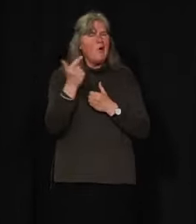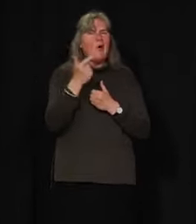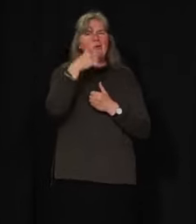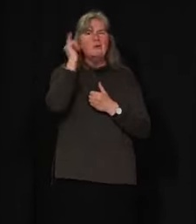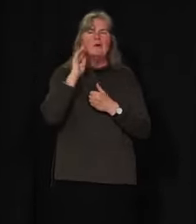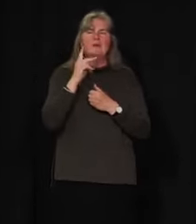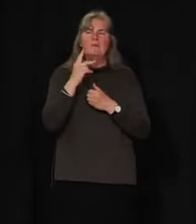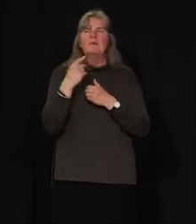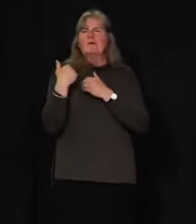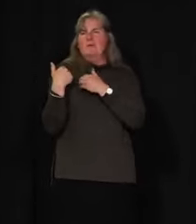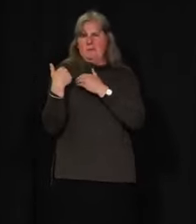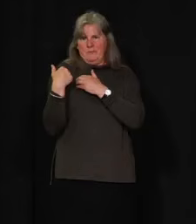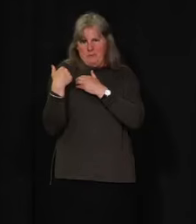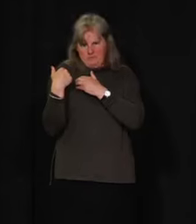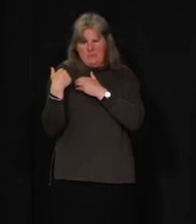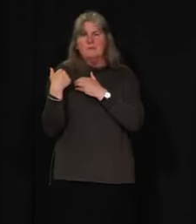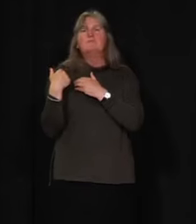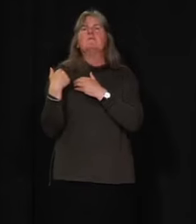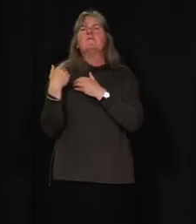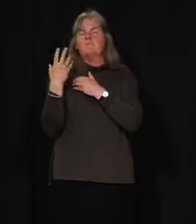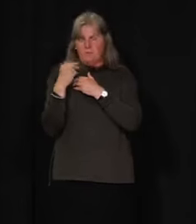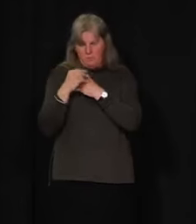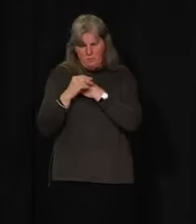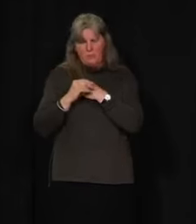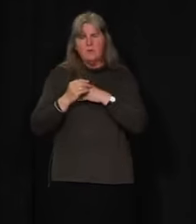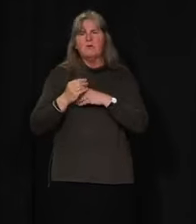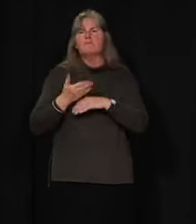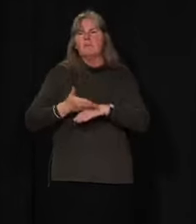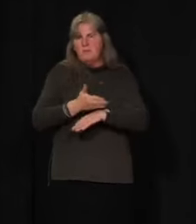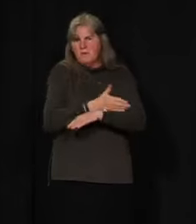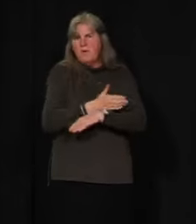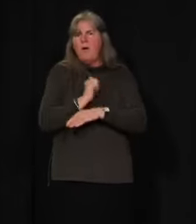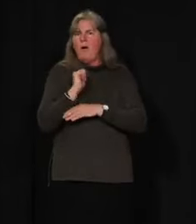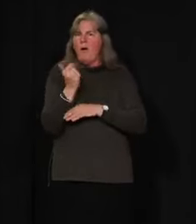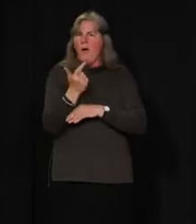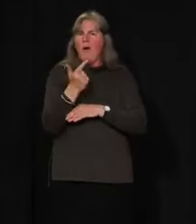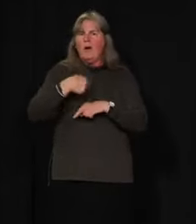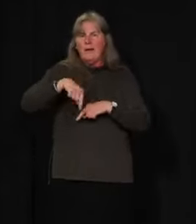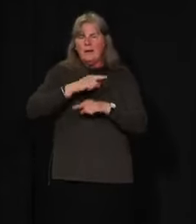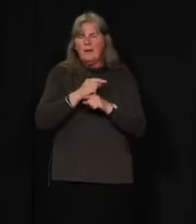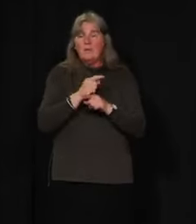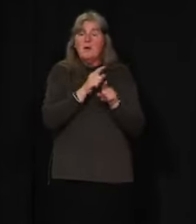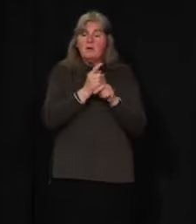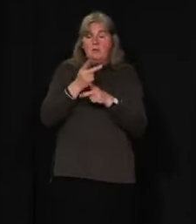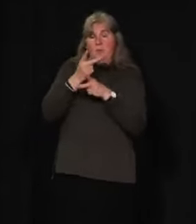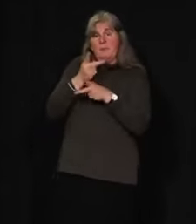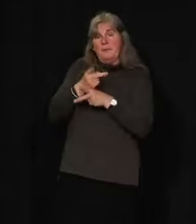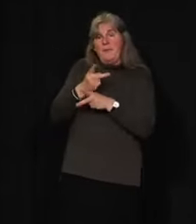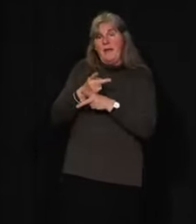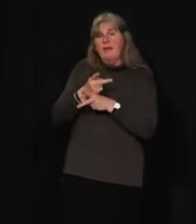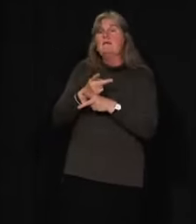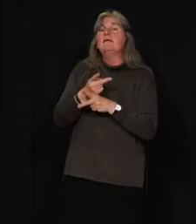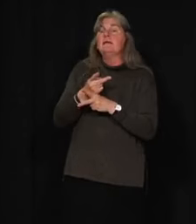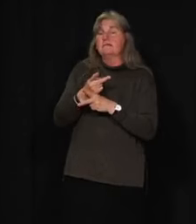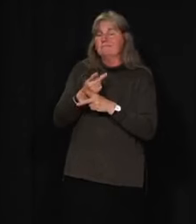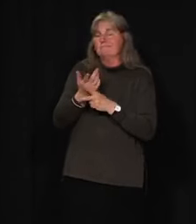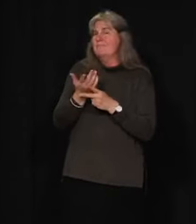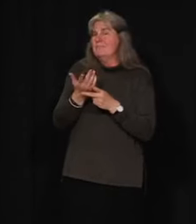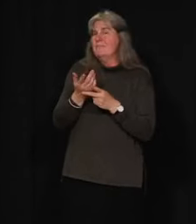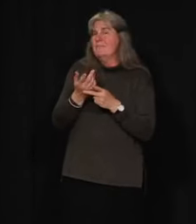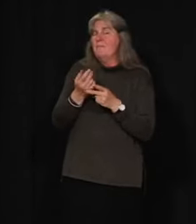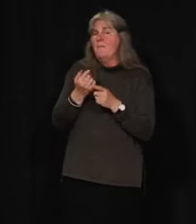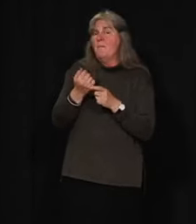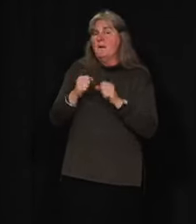corners to help to make this idea work, to improve our well-being overall, while protecting us from what we know COVID